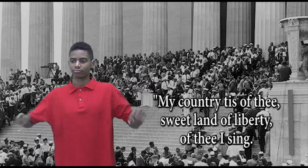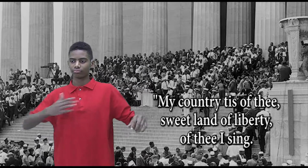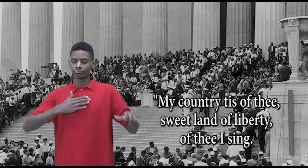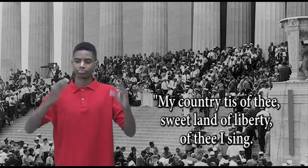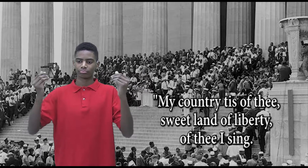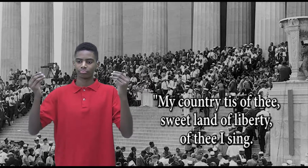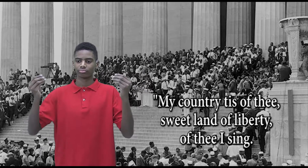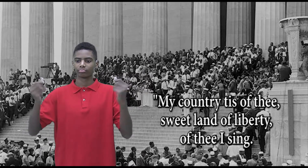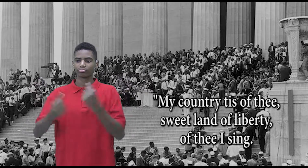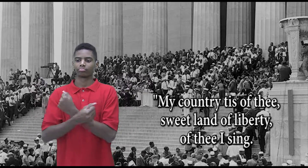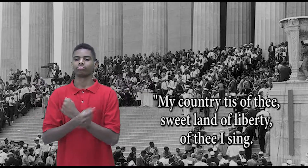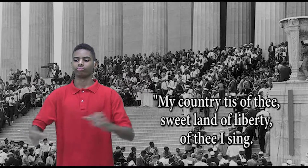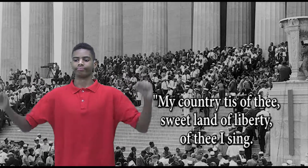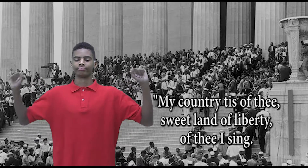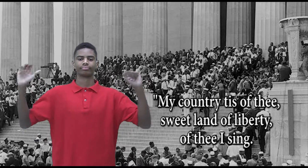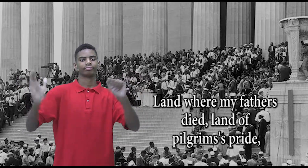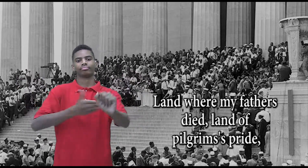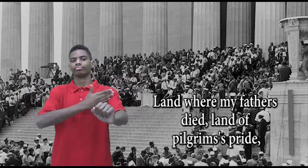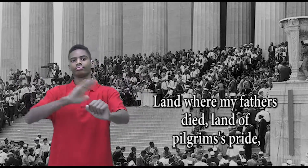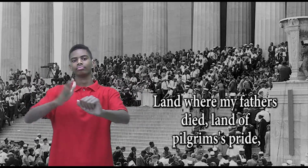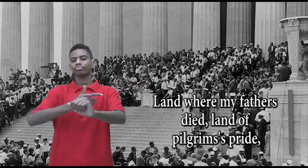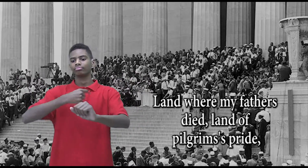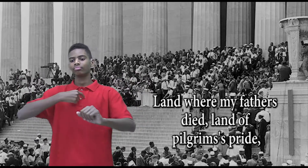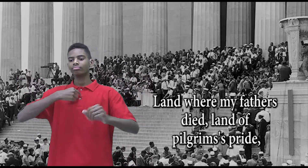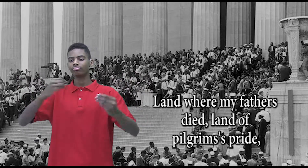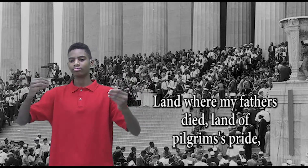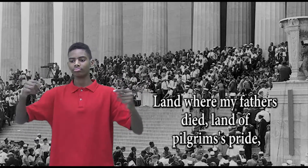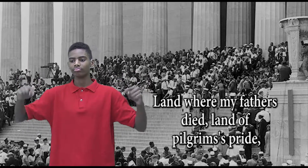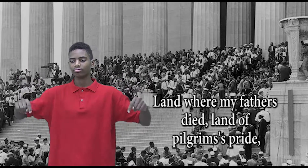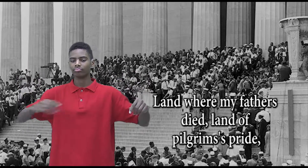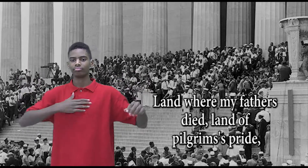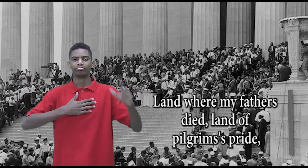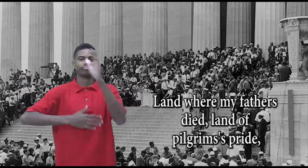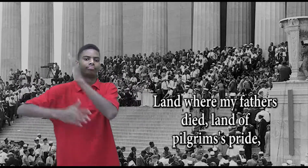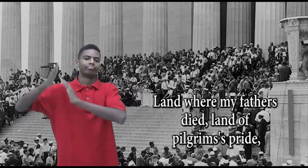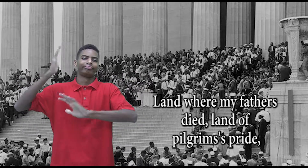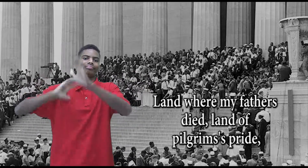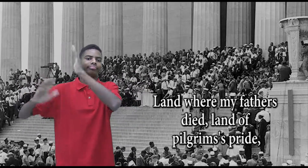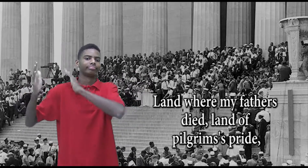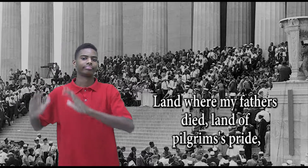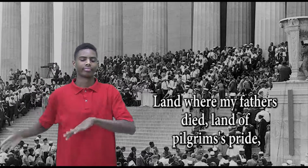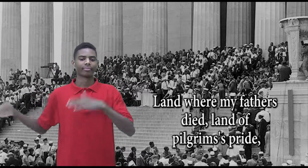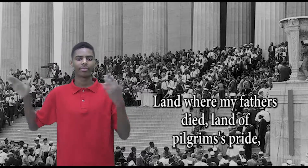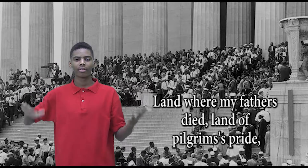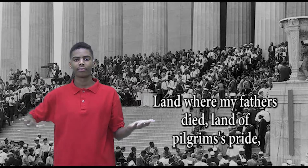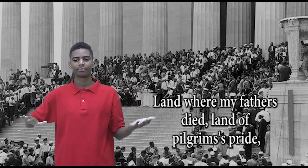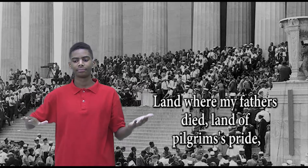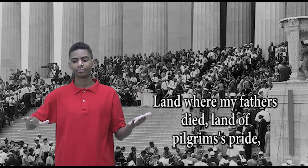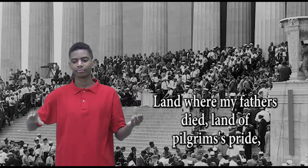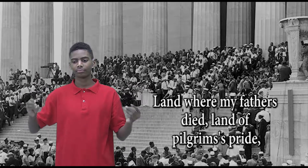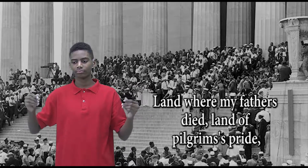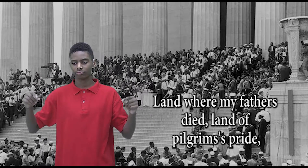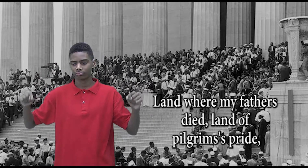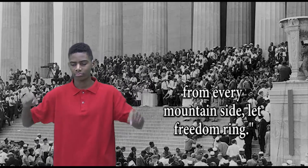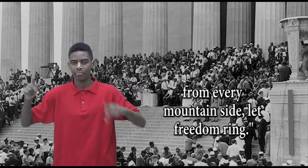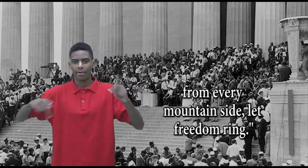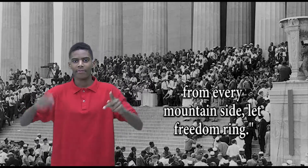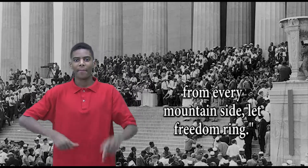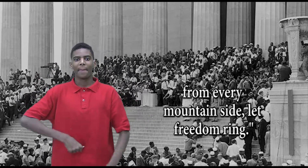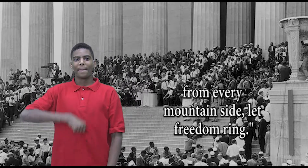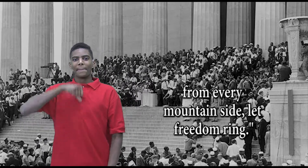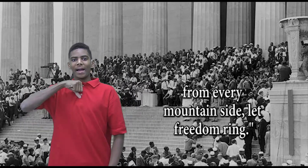Sweet land of liberty, of thee I sing. Land where my fathers died, land of the pilgrims' pride.